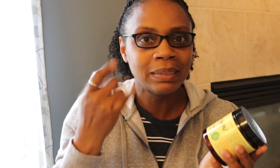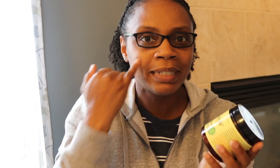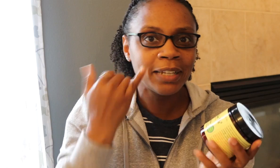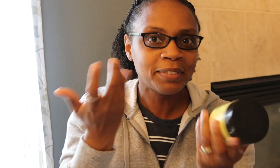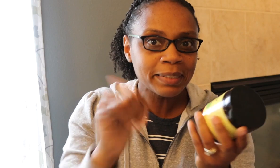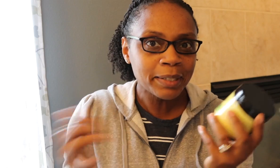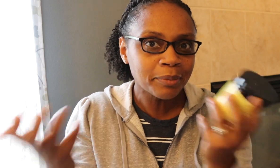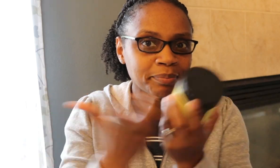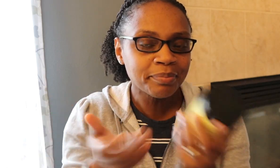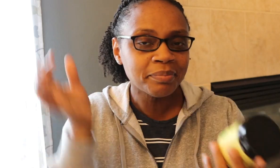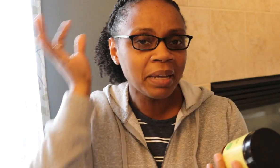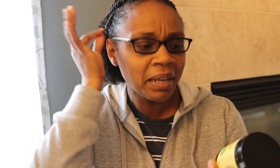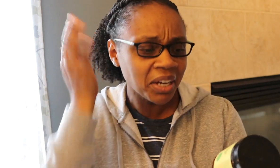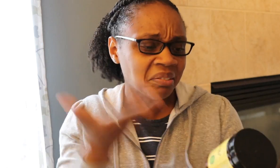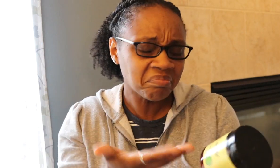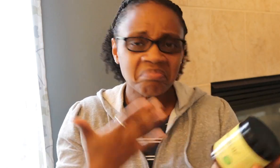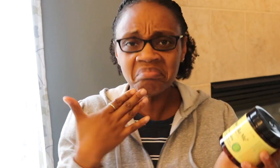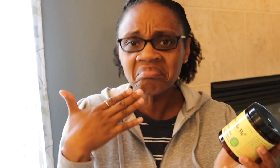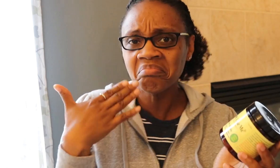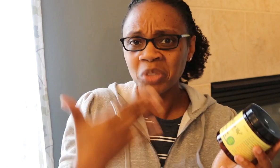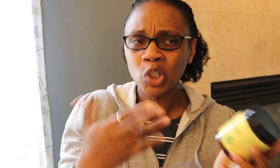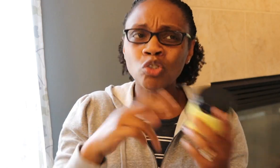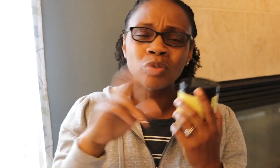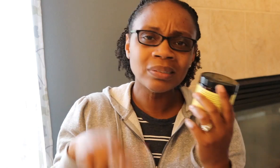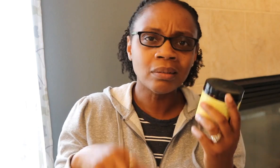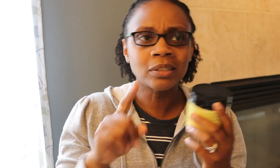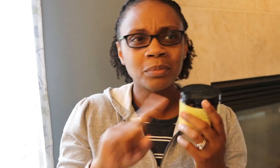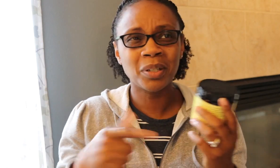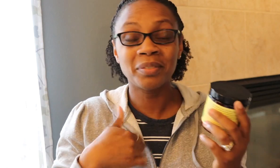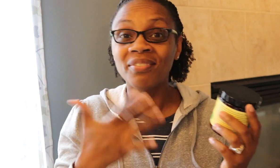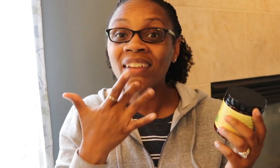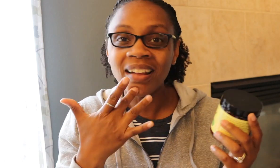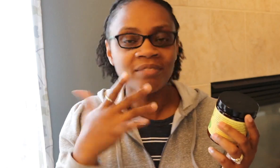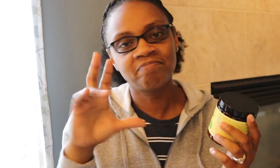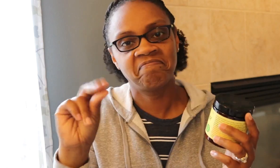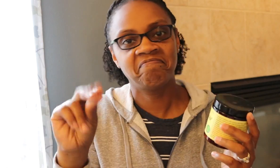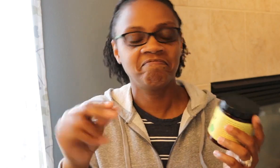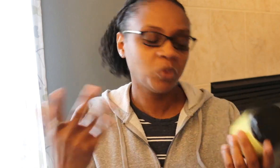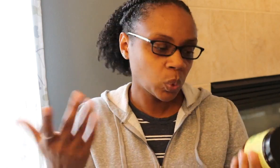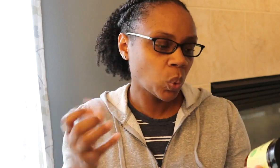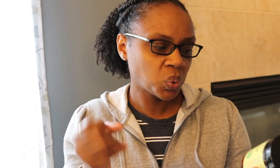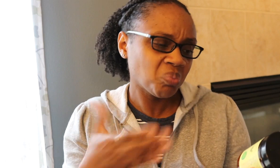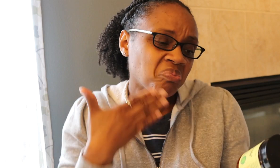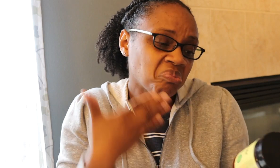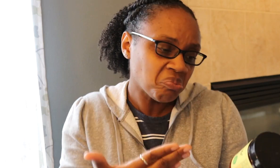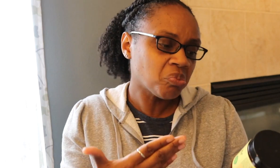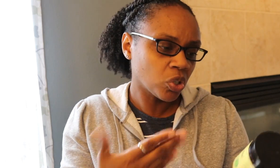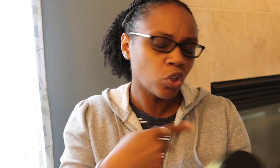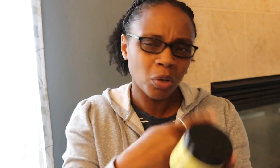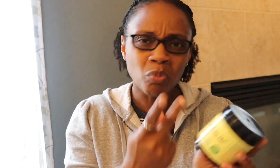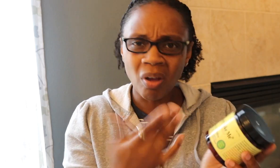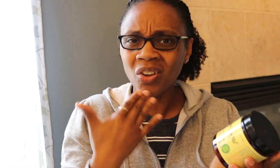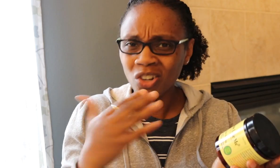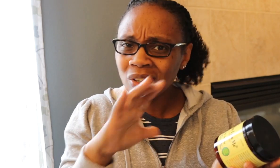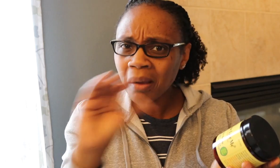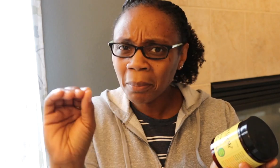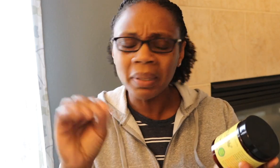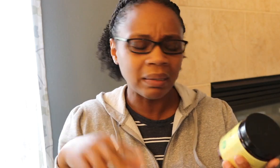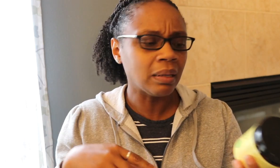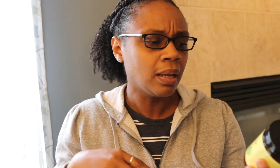bought it again just to kind of see how it would do with my hair. And it was good. It's not like my favorite, favorite product, favorite but it is a good product,